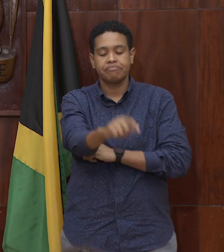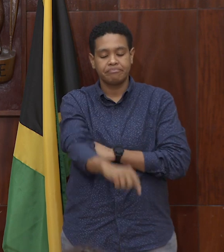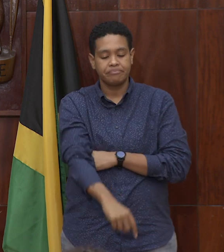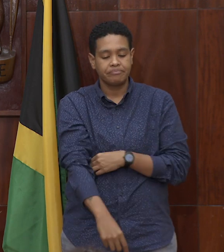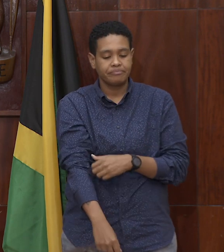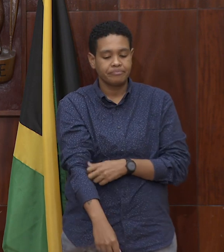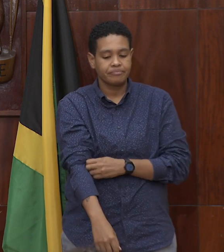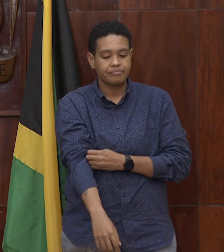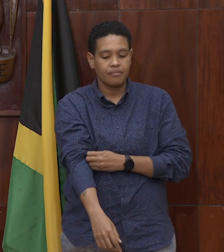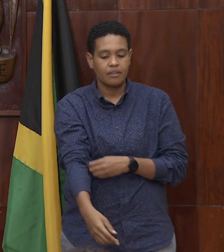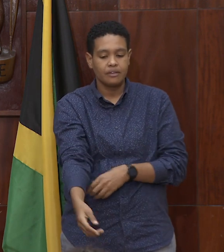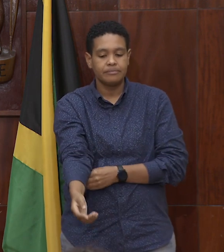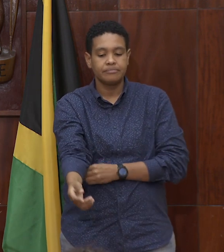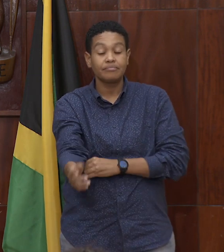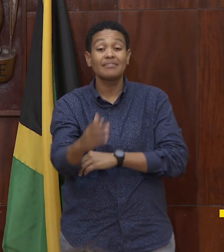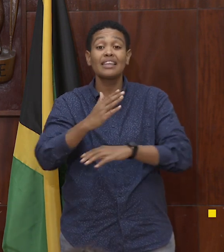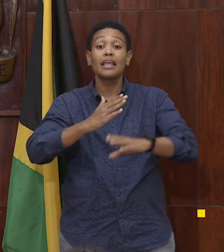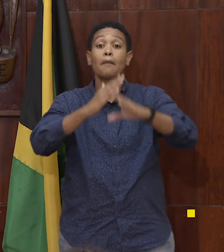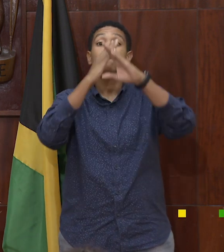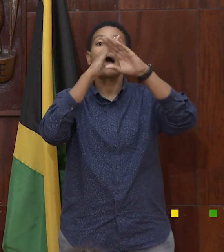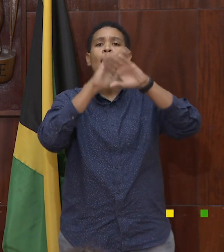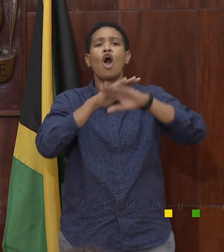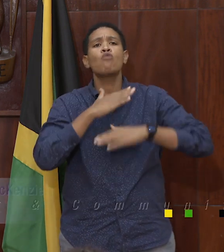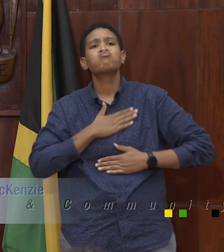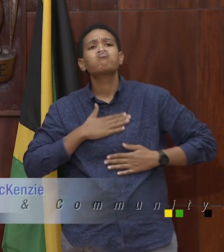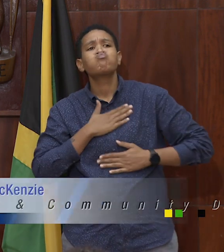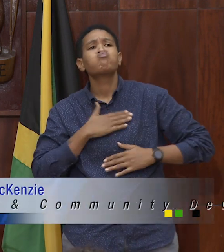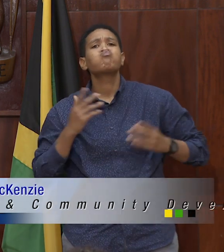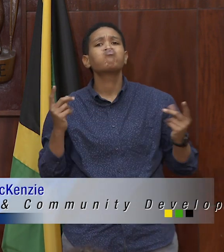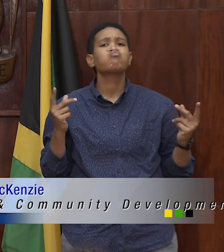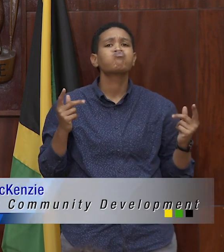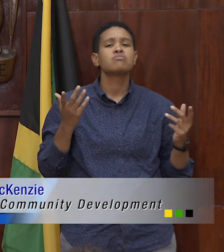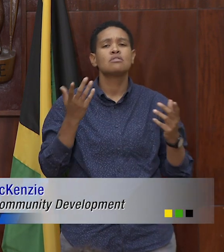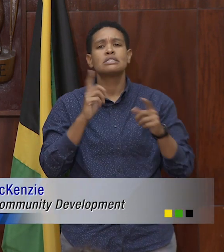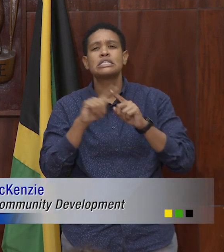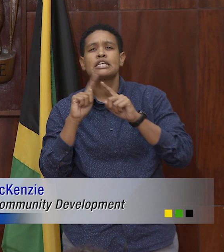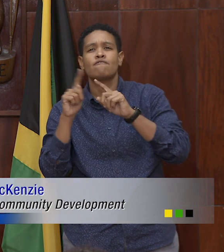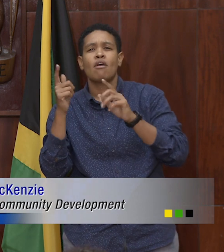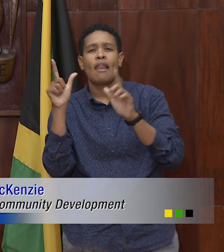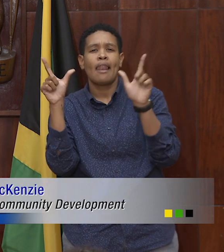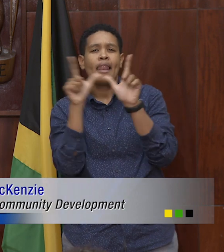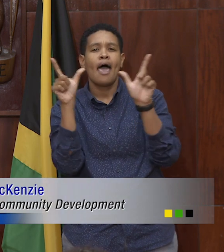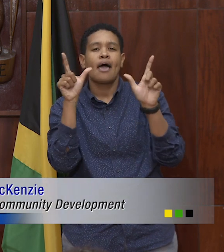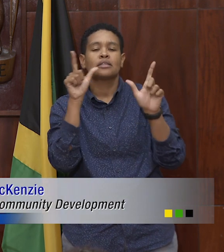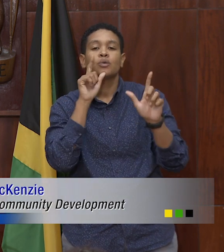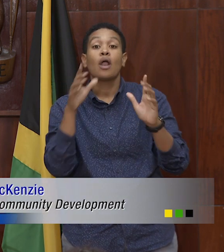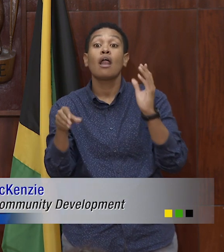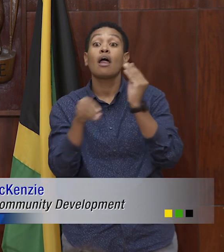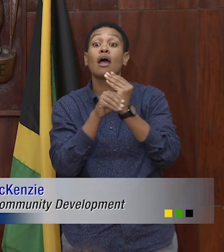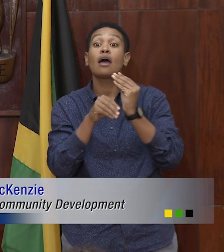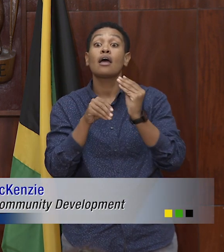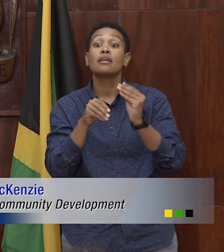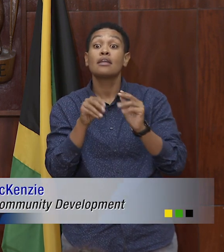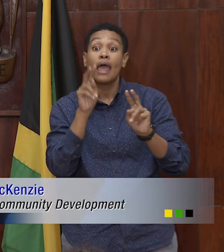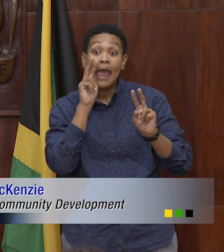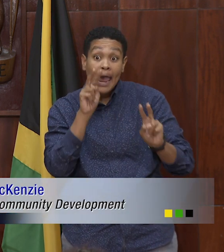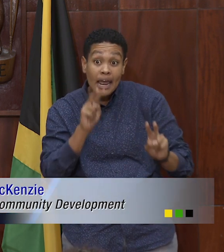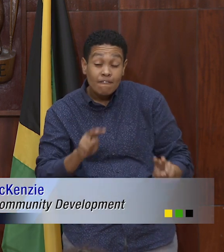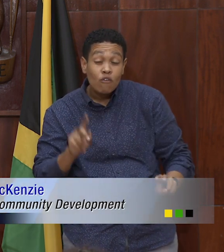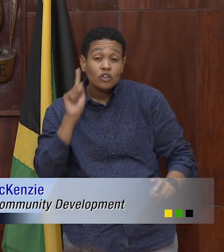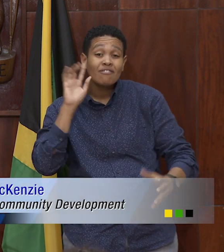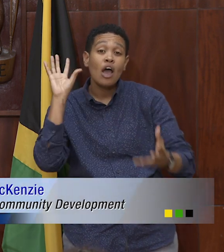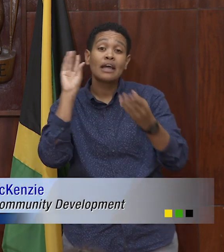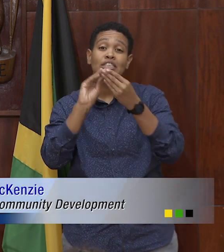on amusement license will be enforced for an additional period and